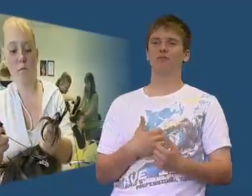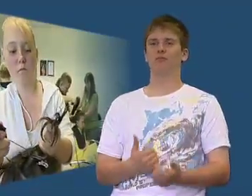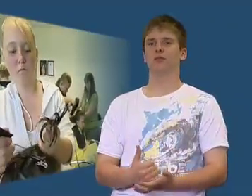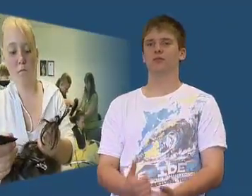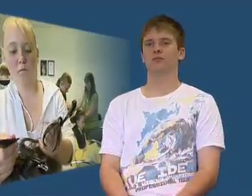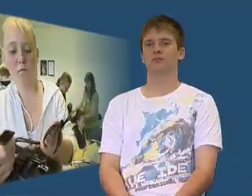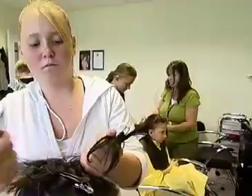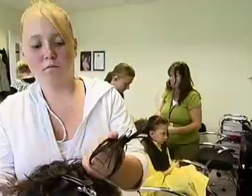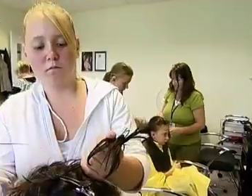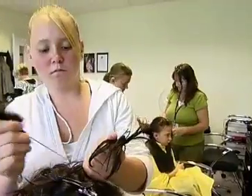fantastic.